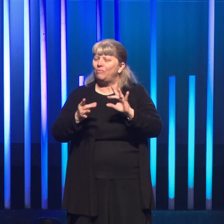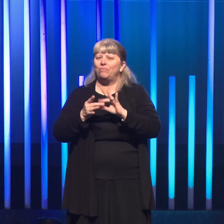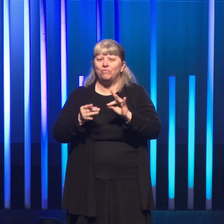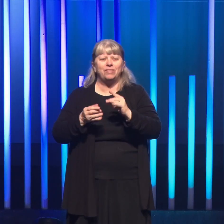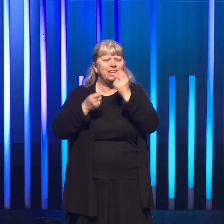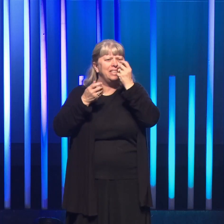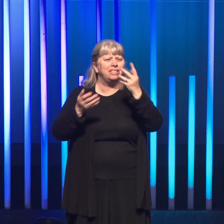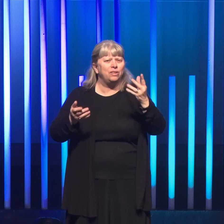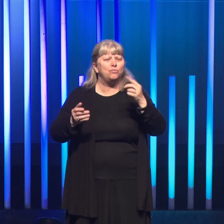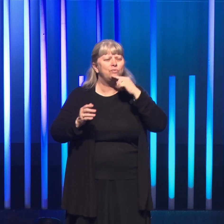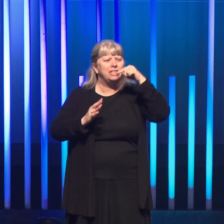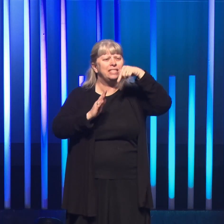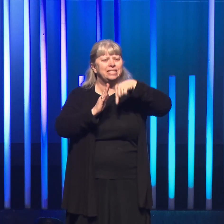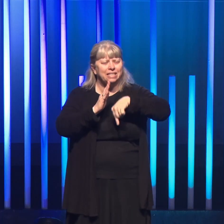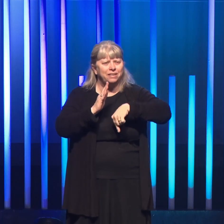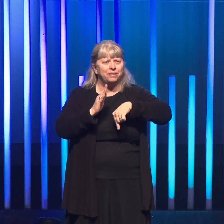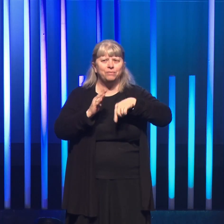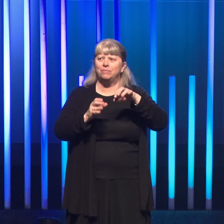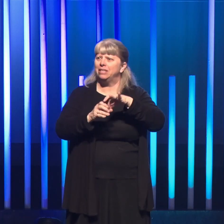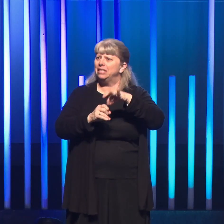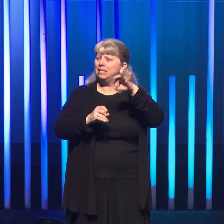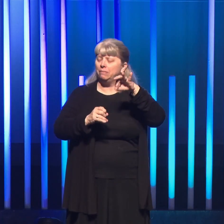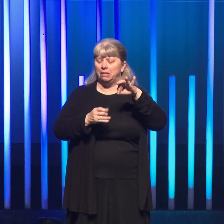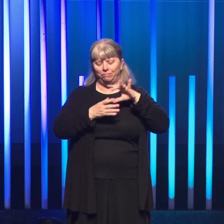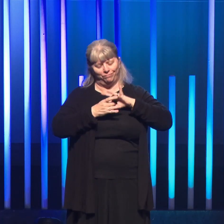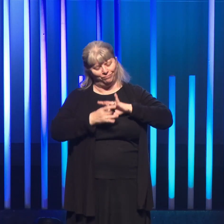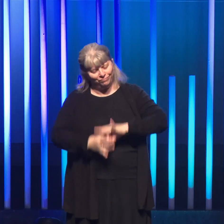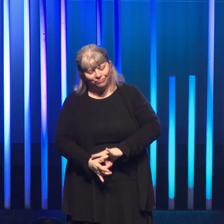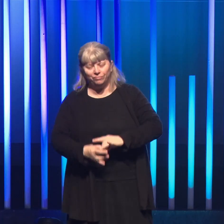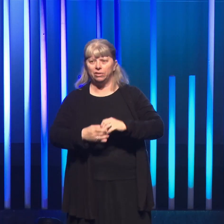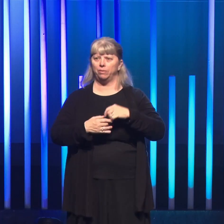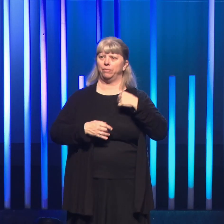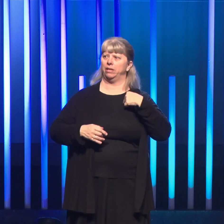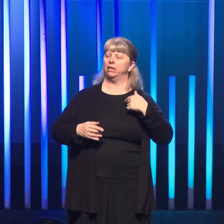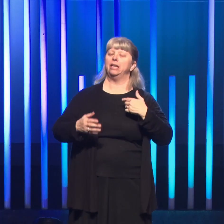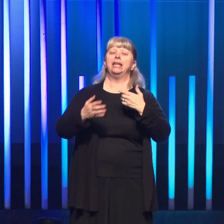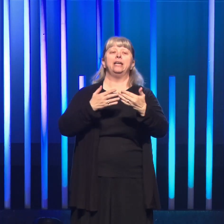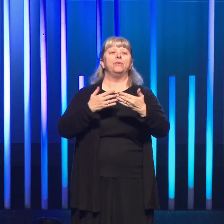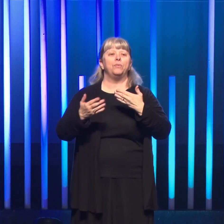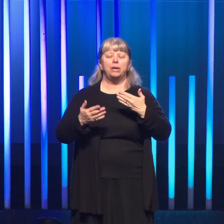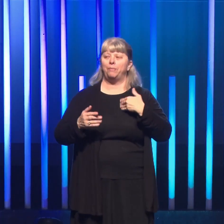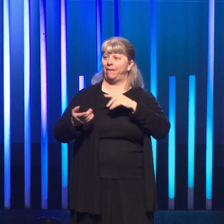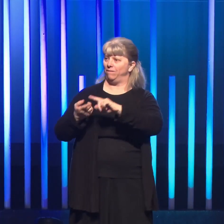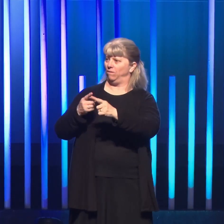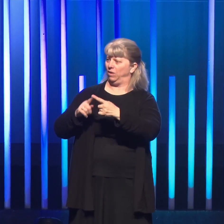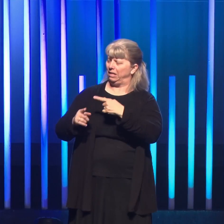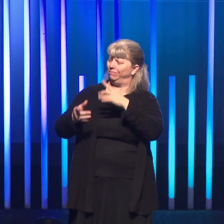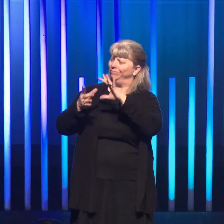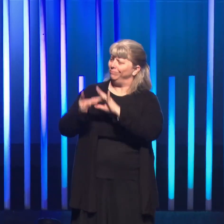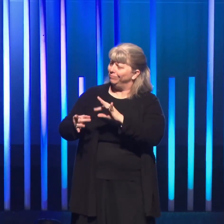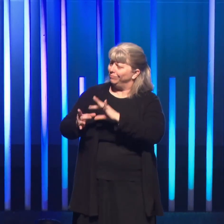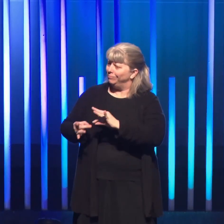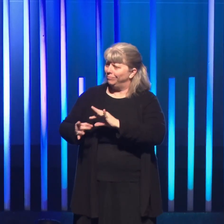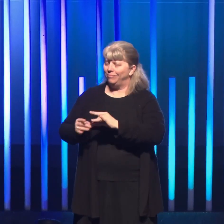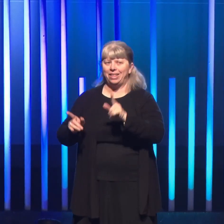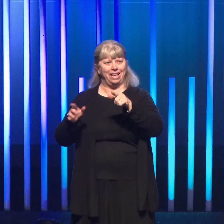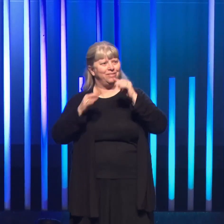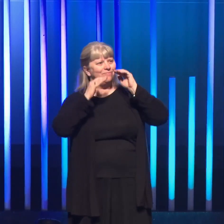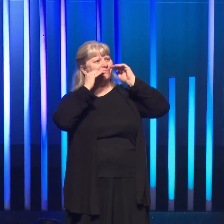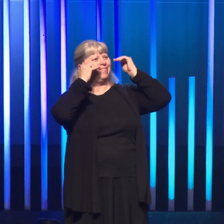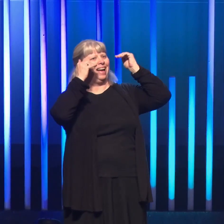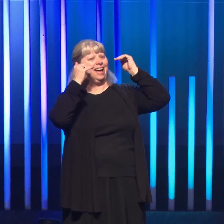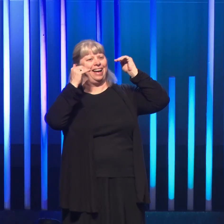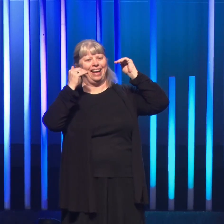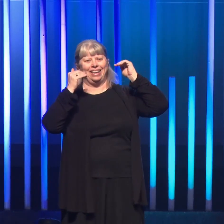tells you how deeply the spirit has rooted in me. Anyways, so my friends, as I was telling my story, they both got smiles on their